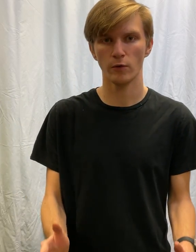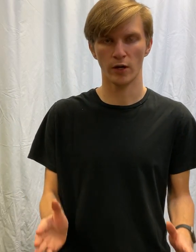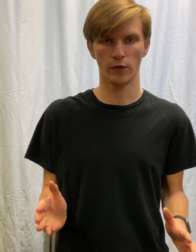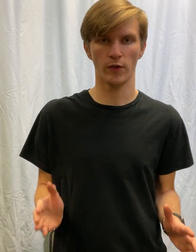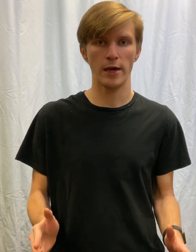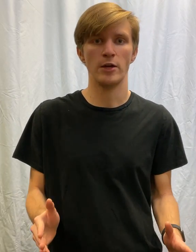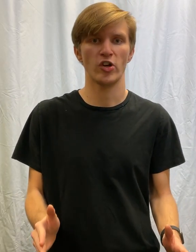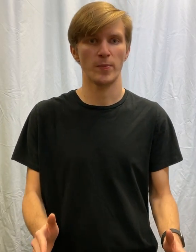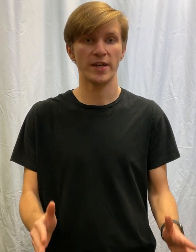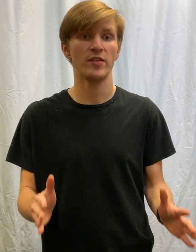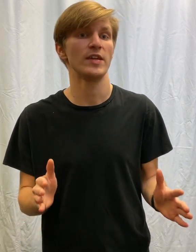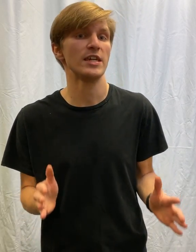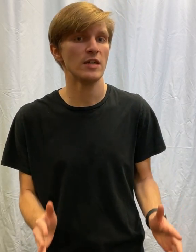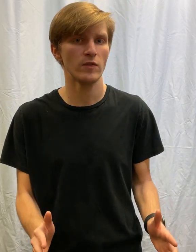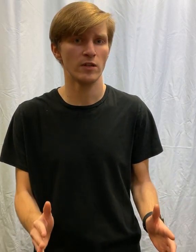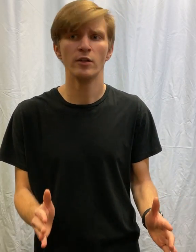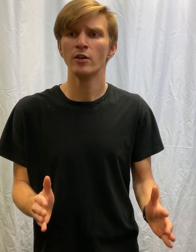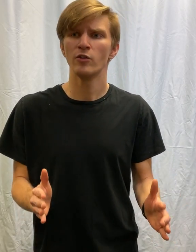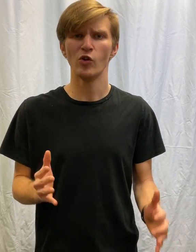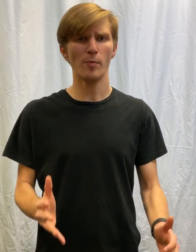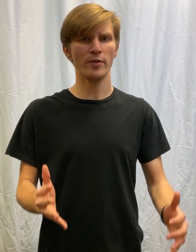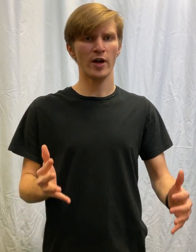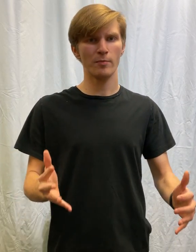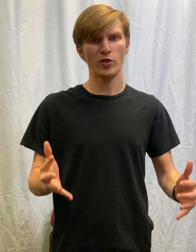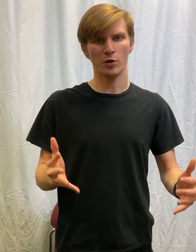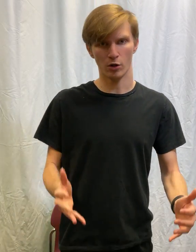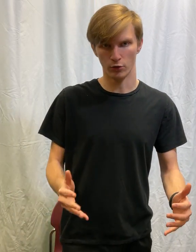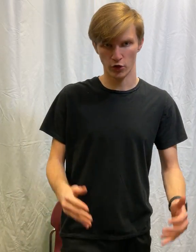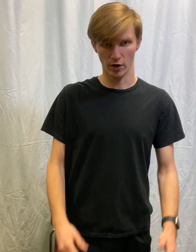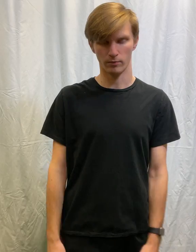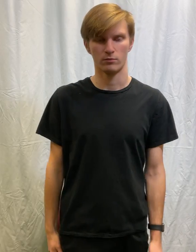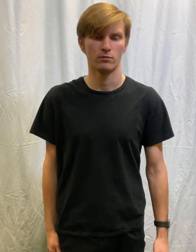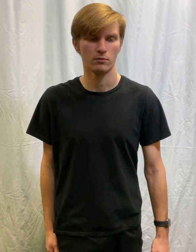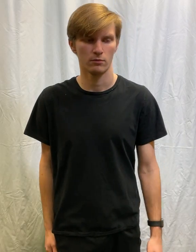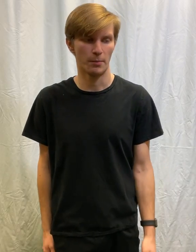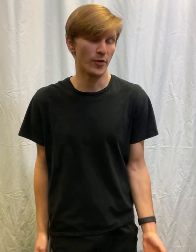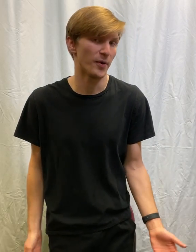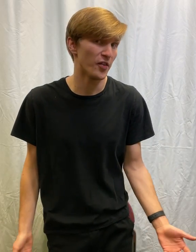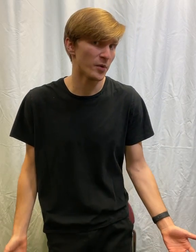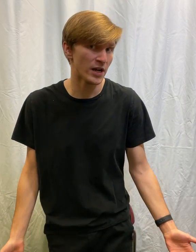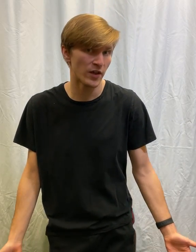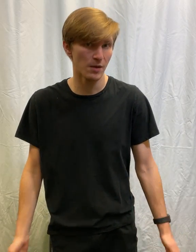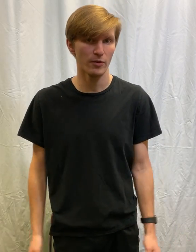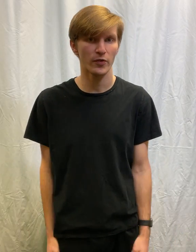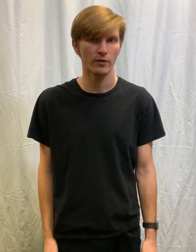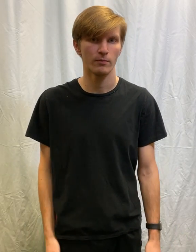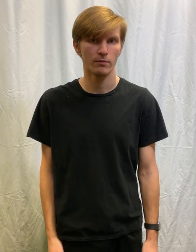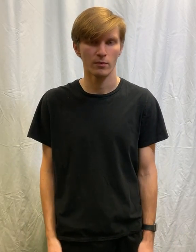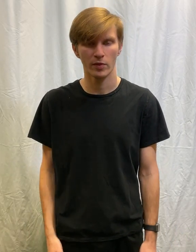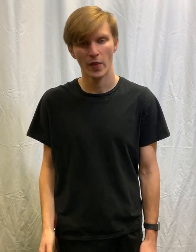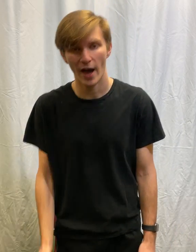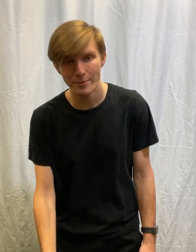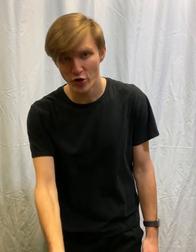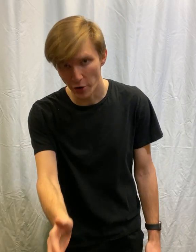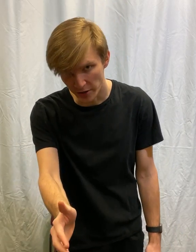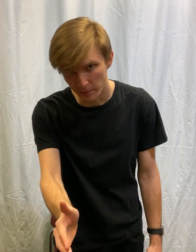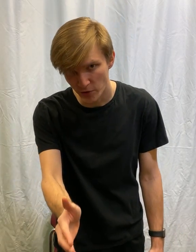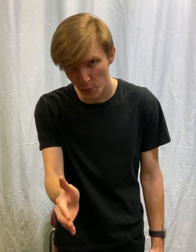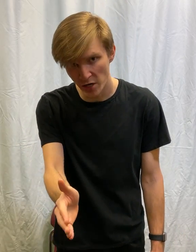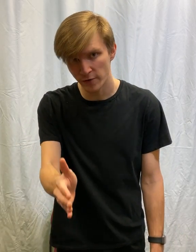on stage at the beginning of the evening to open up to a cold show. But it's better than waiting tables. I'm Charlie. You're